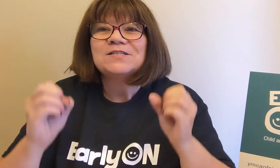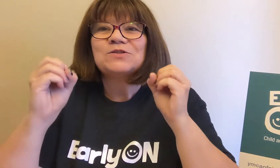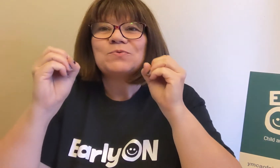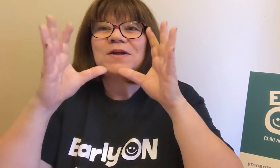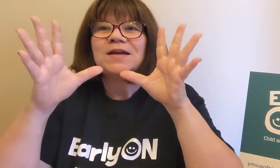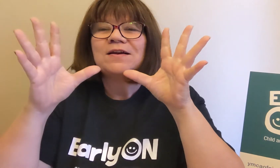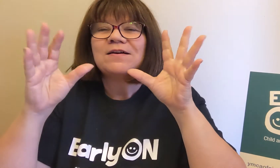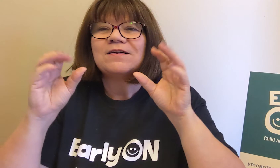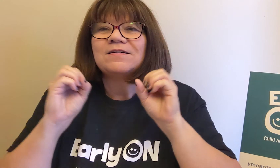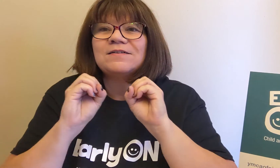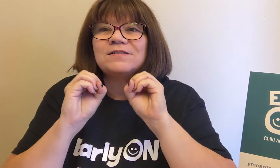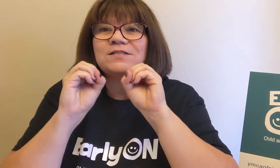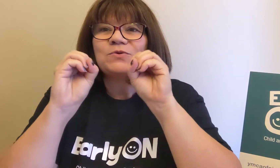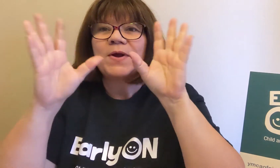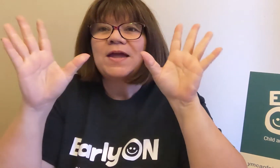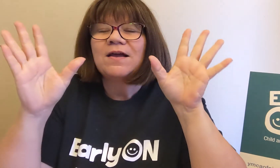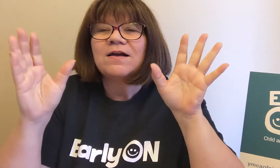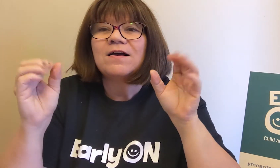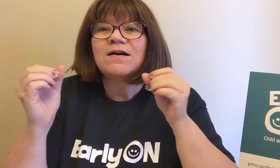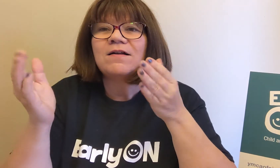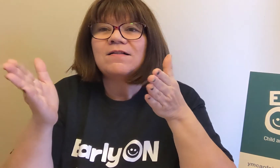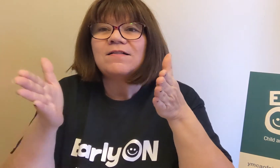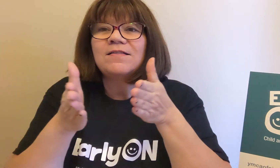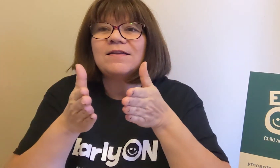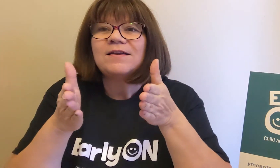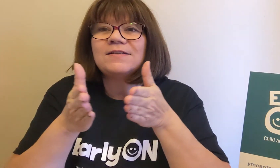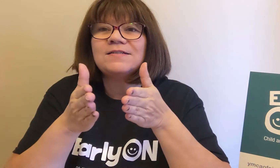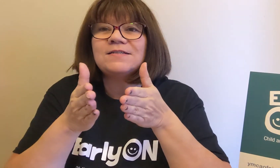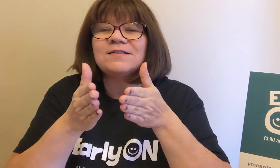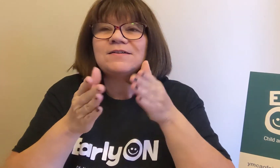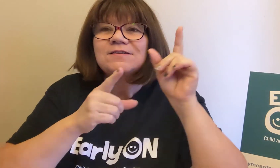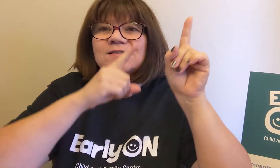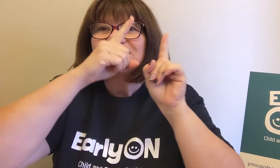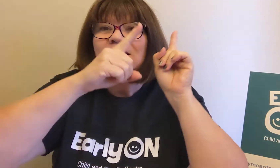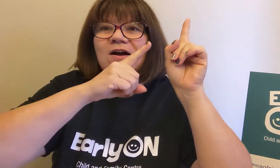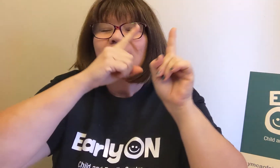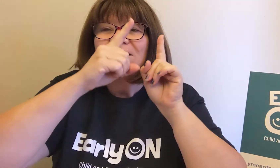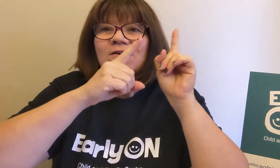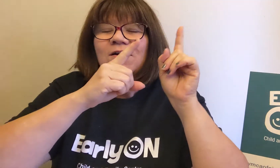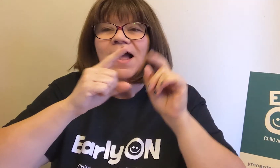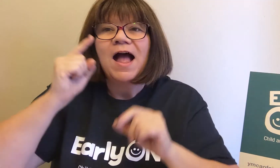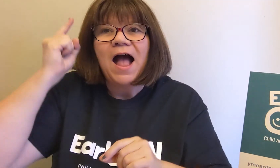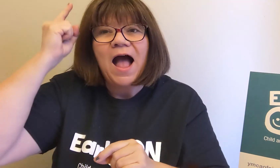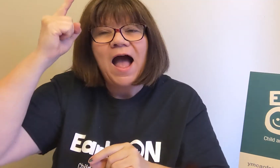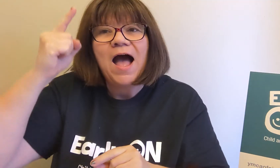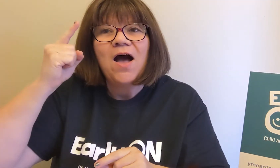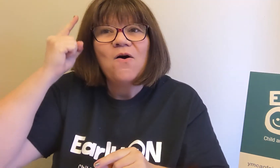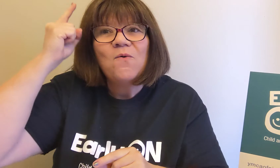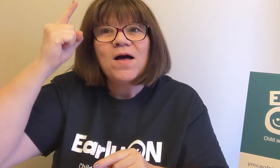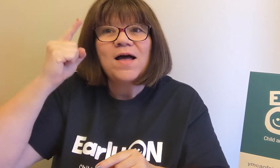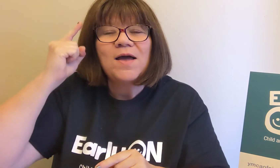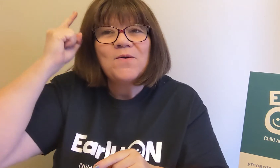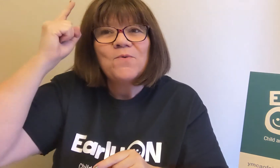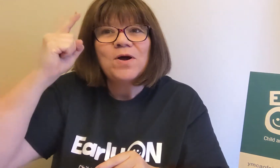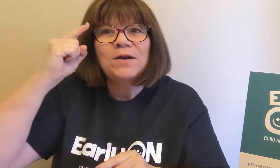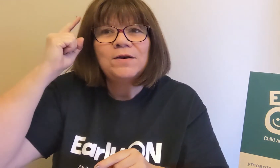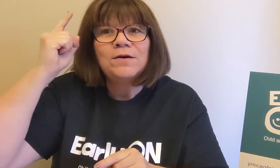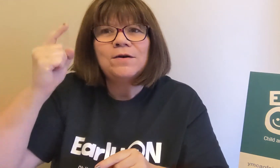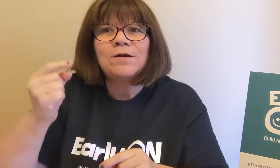Twinkle twinkle little star. How I wonder